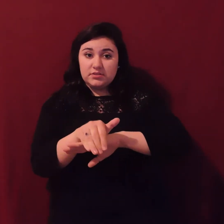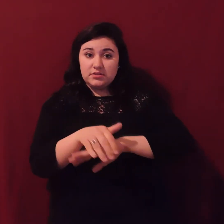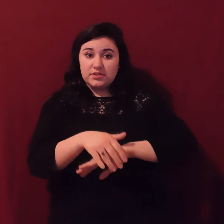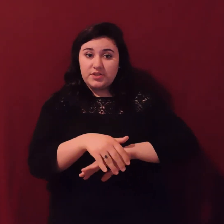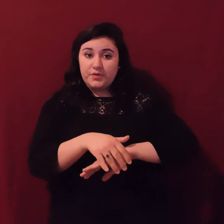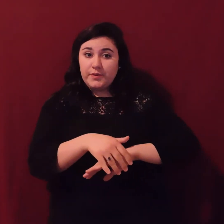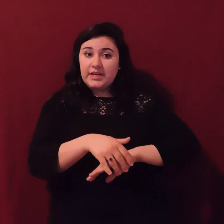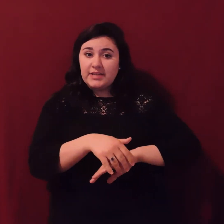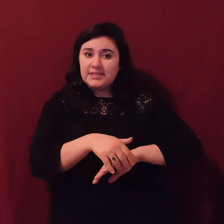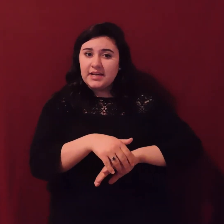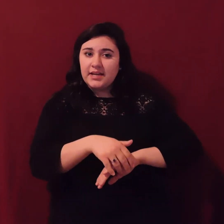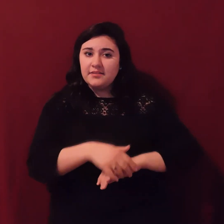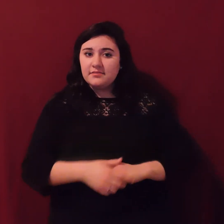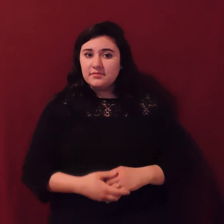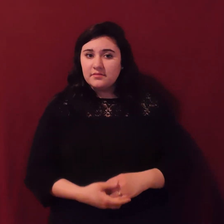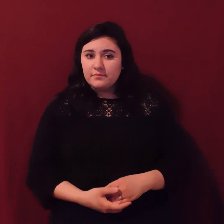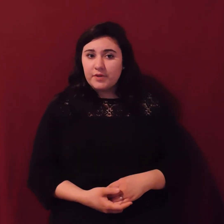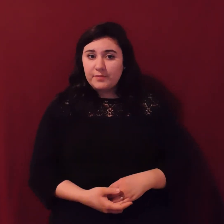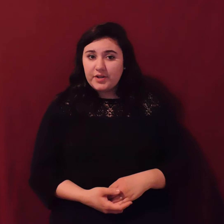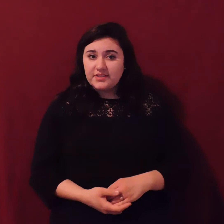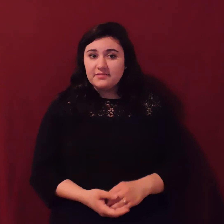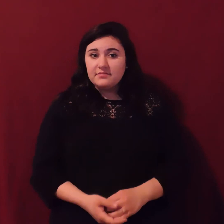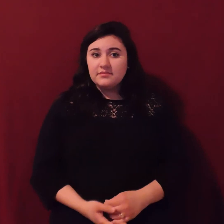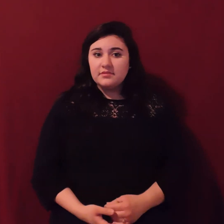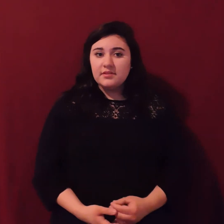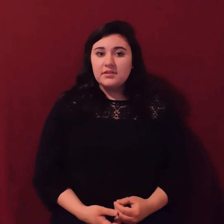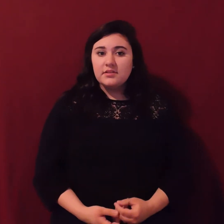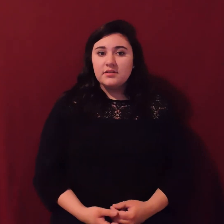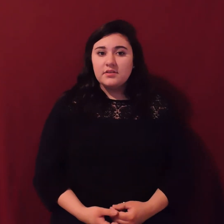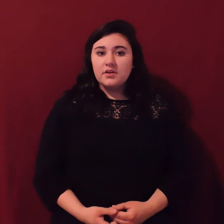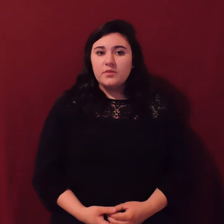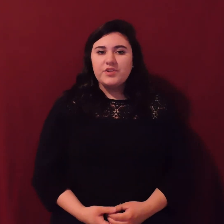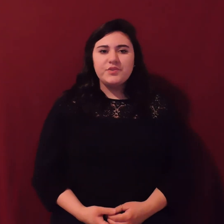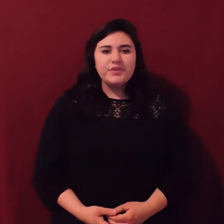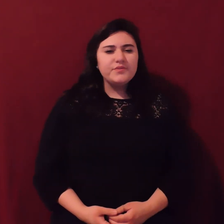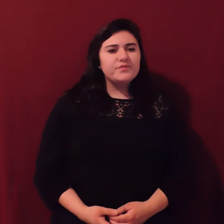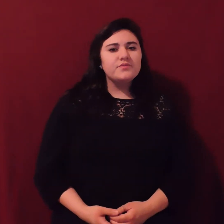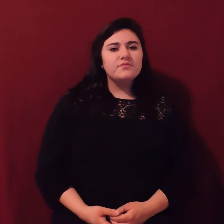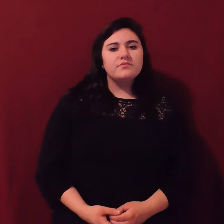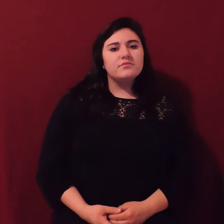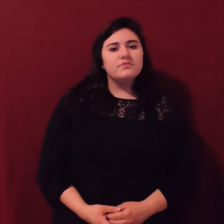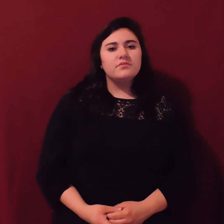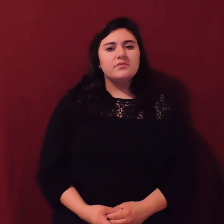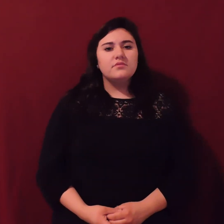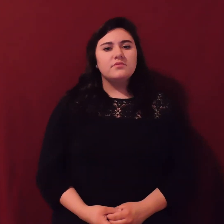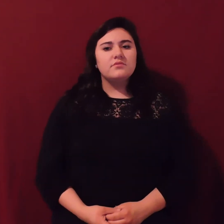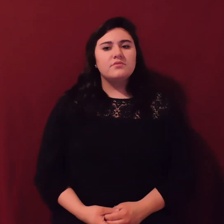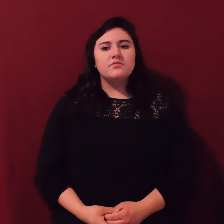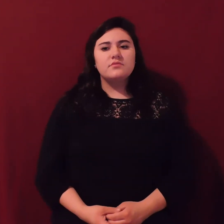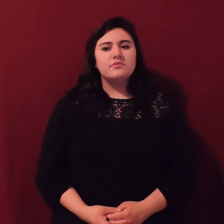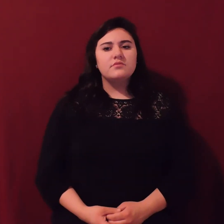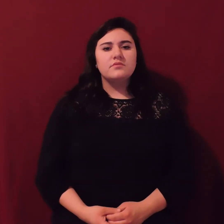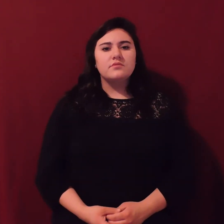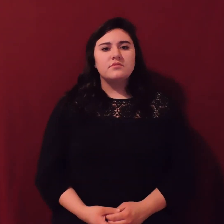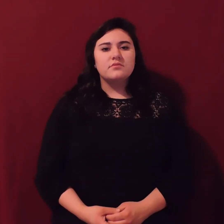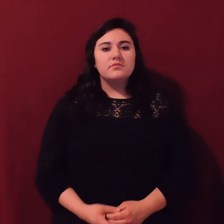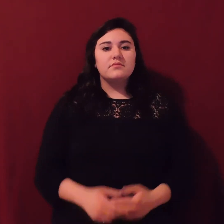So $3.99 per person? Which cruise? Well, that's the special of the month, dear.